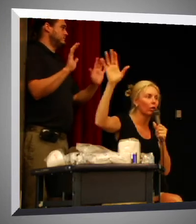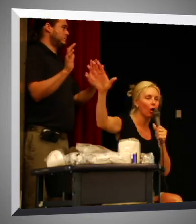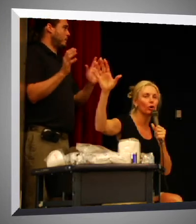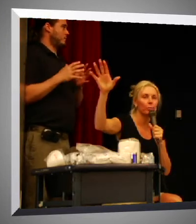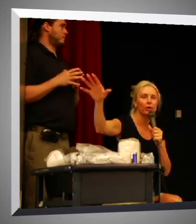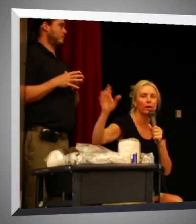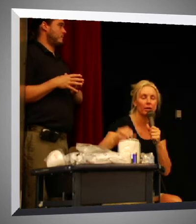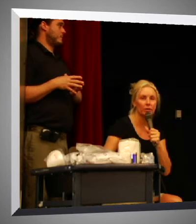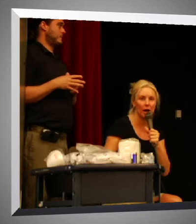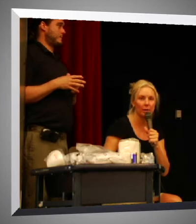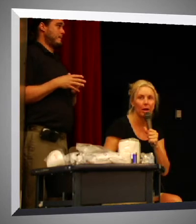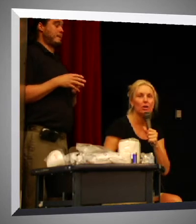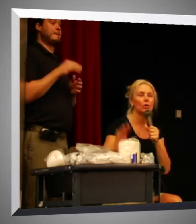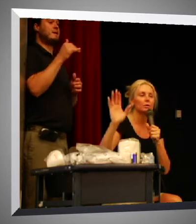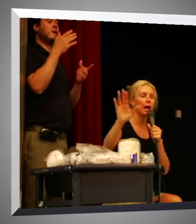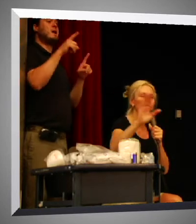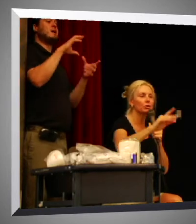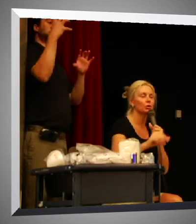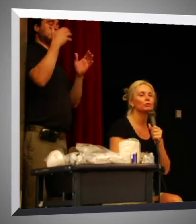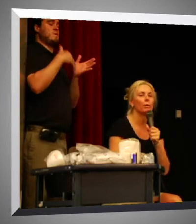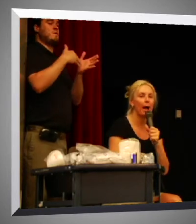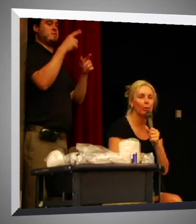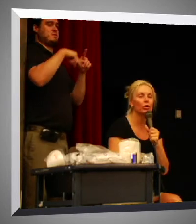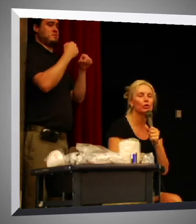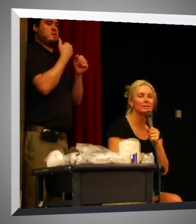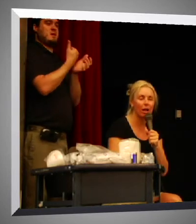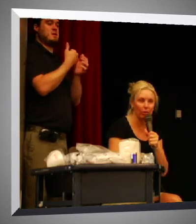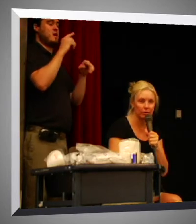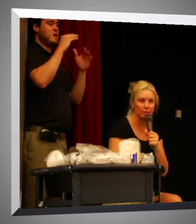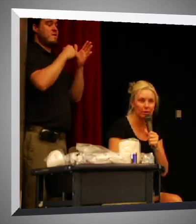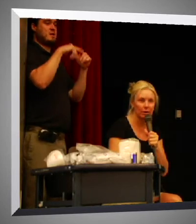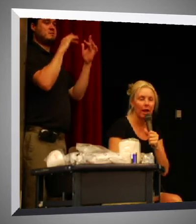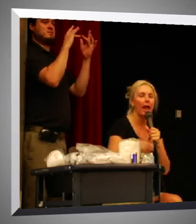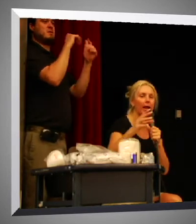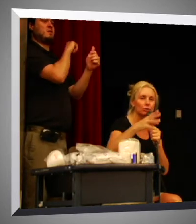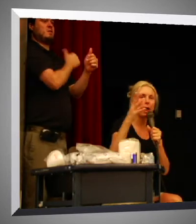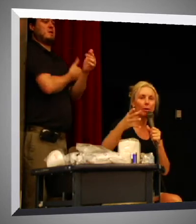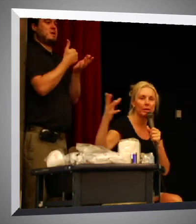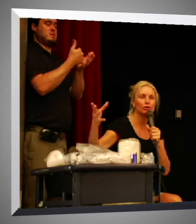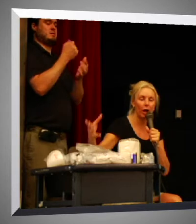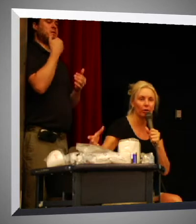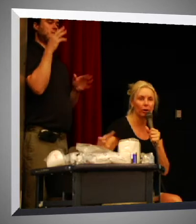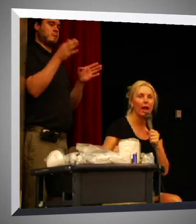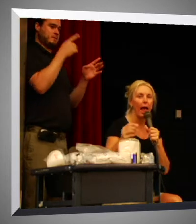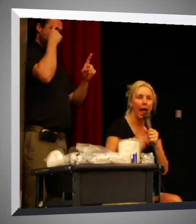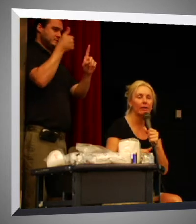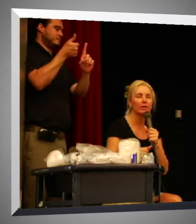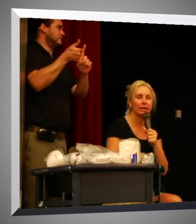longer period of time. So, it's up to you to empower yourselves, and to help each other have at